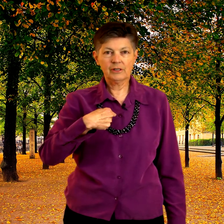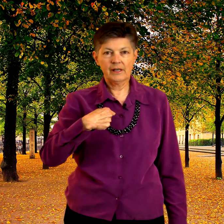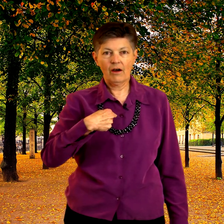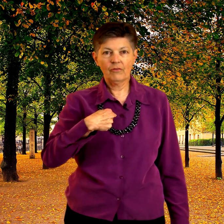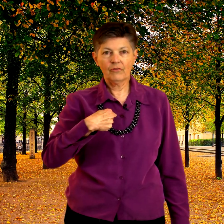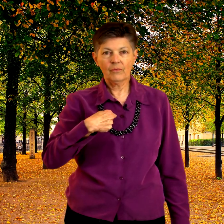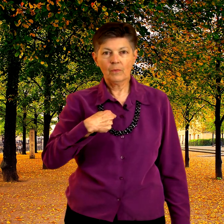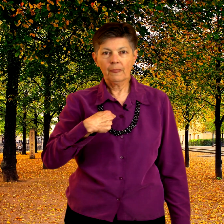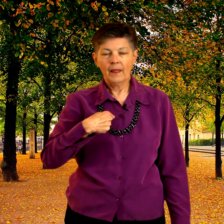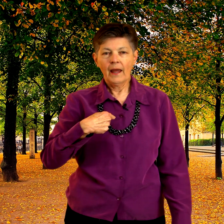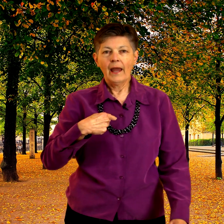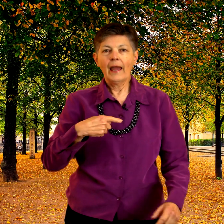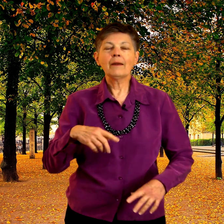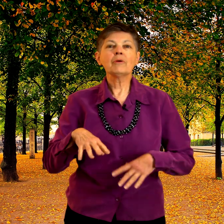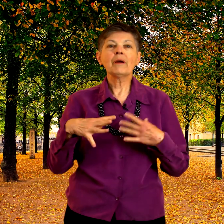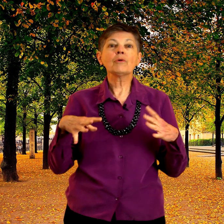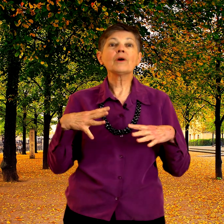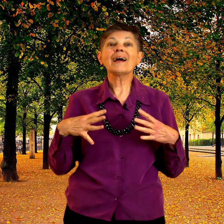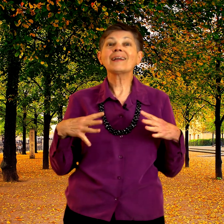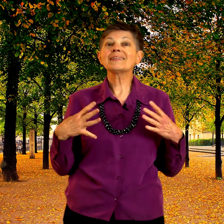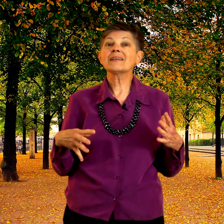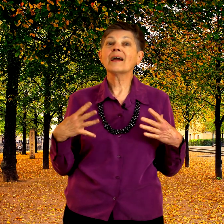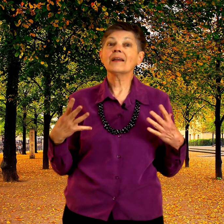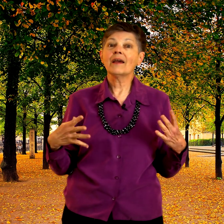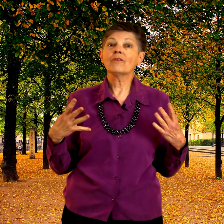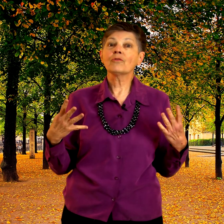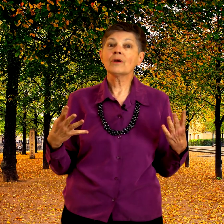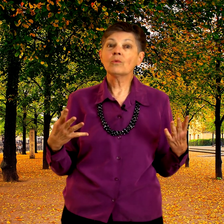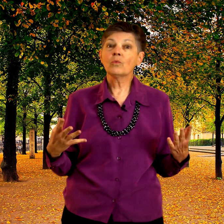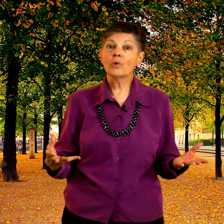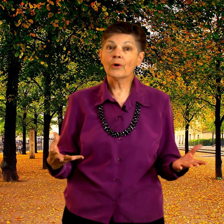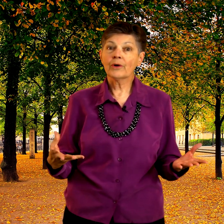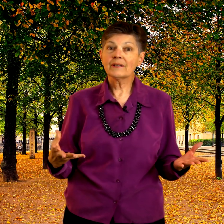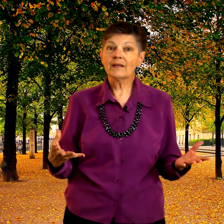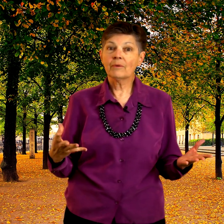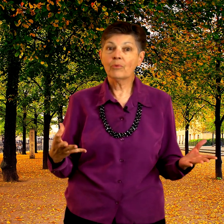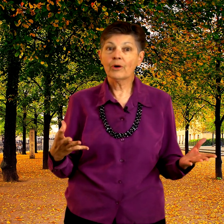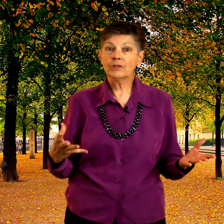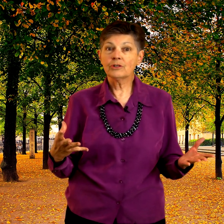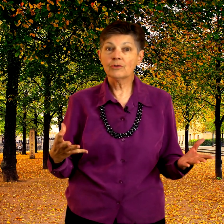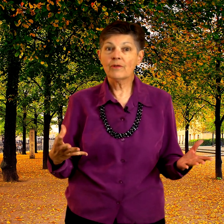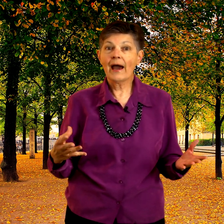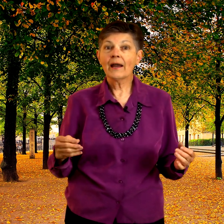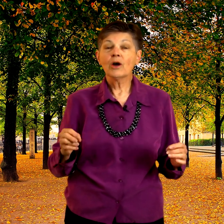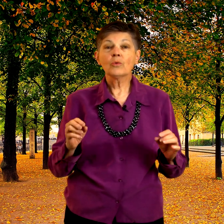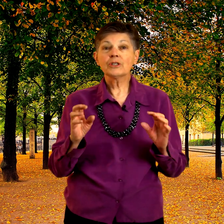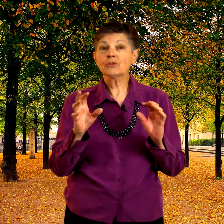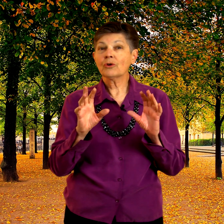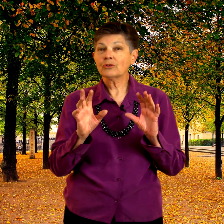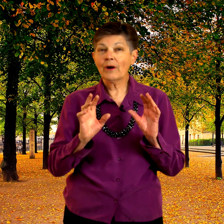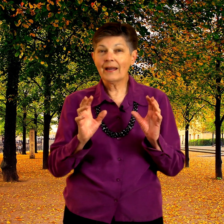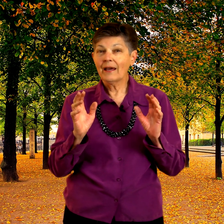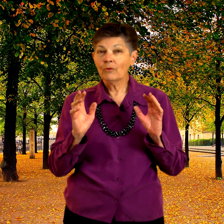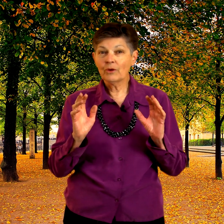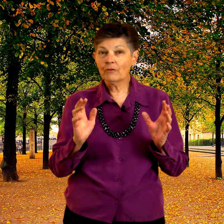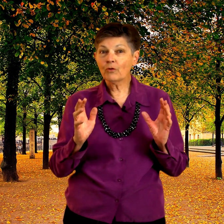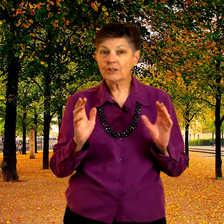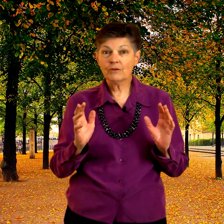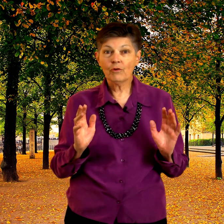yourself and remember we're not going to sign every word it's not important to do that we're just trying to reinforce some